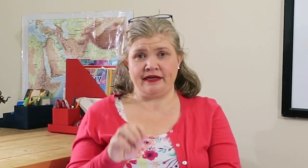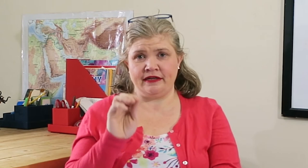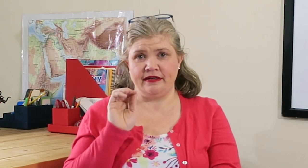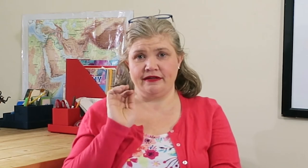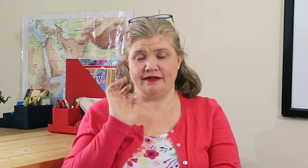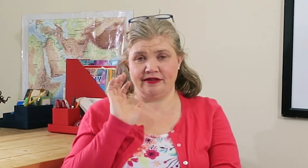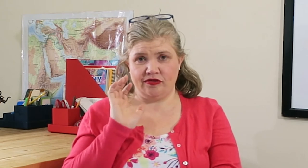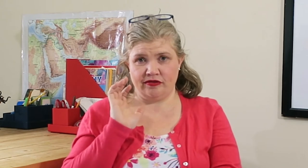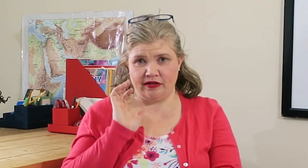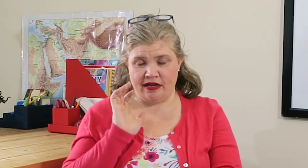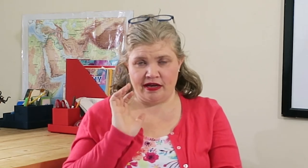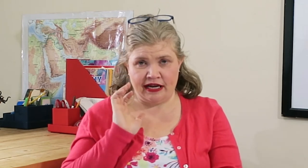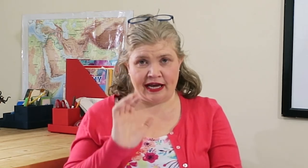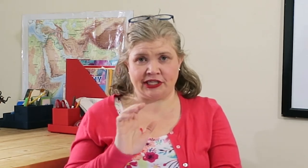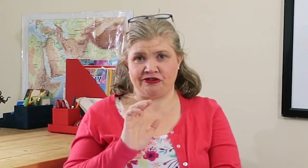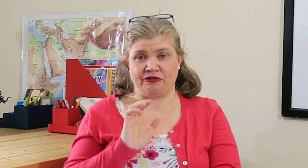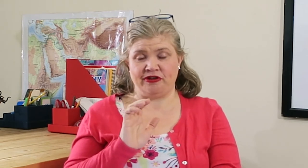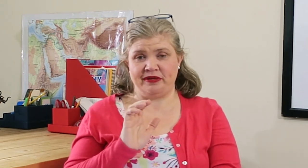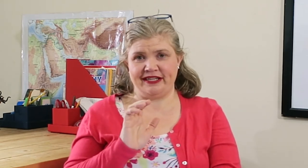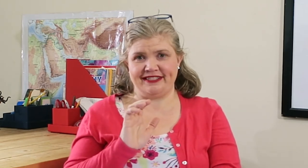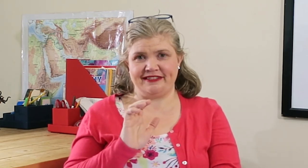bed an extra 30 minutes.